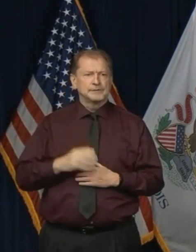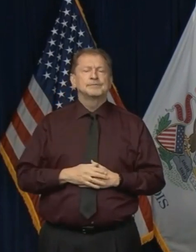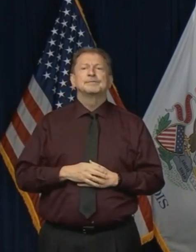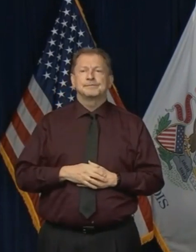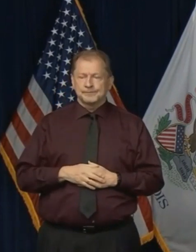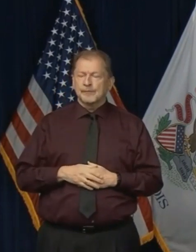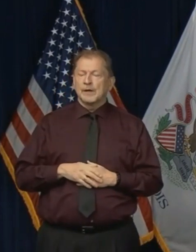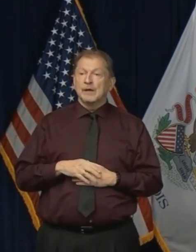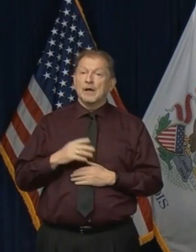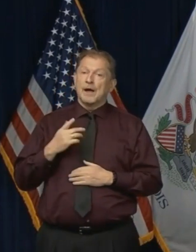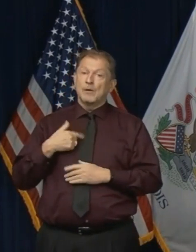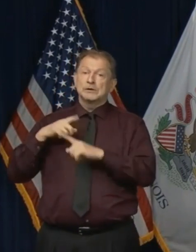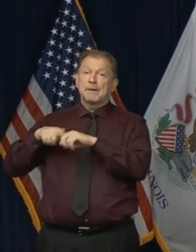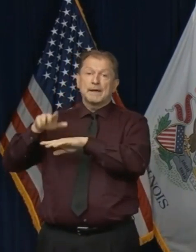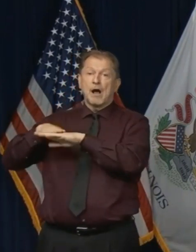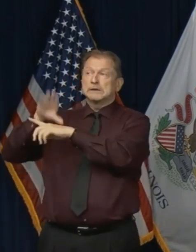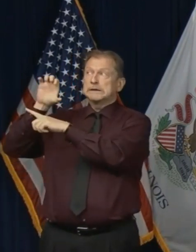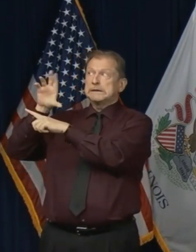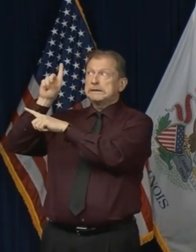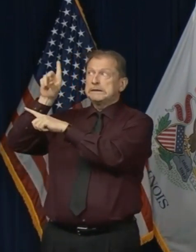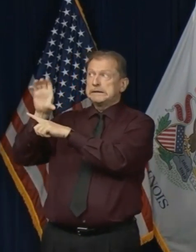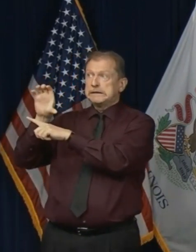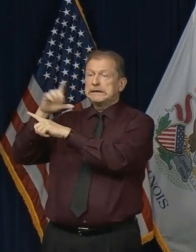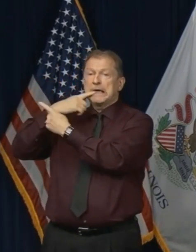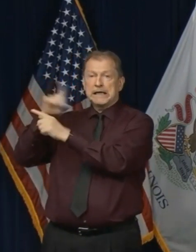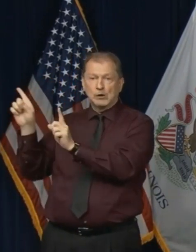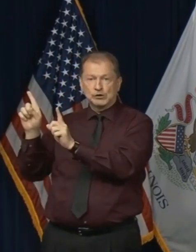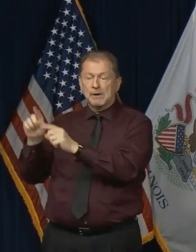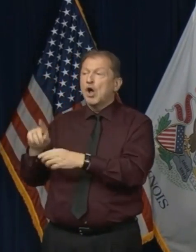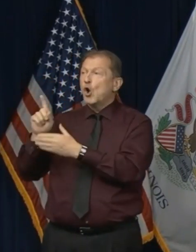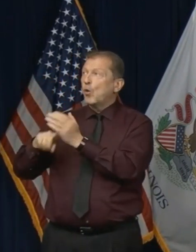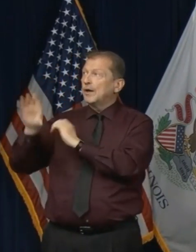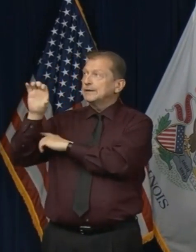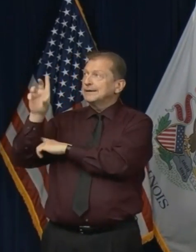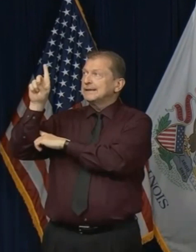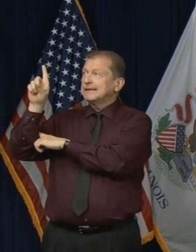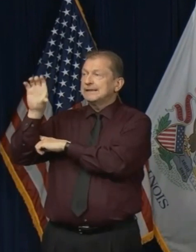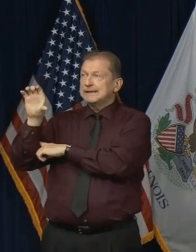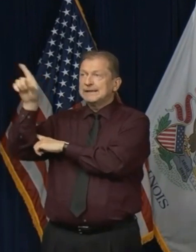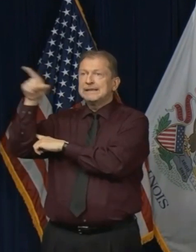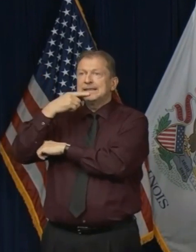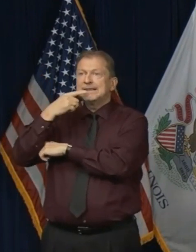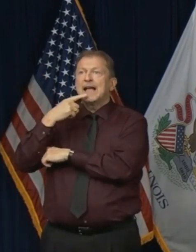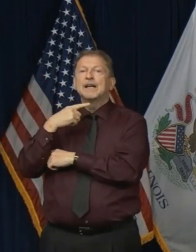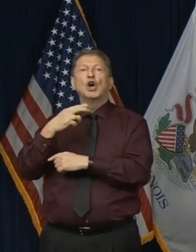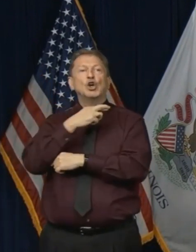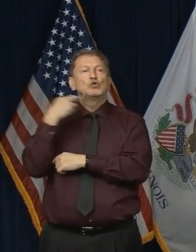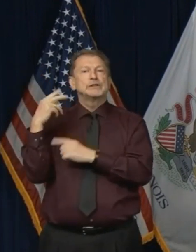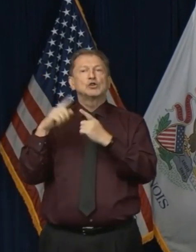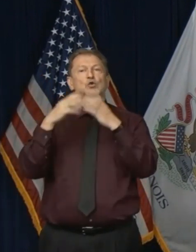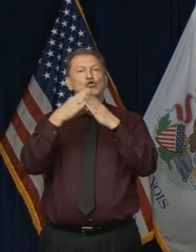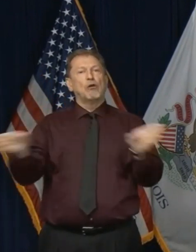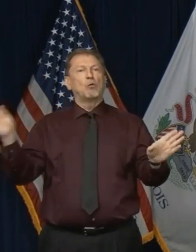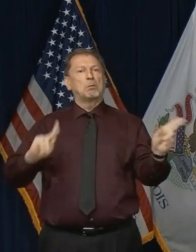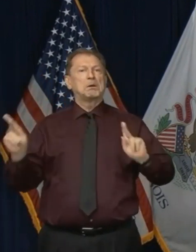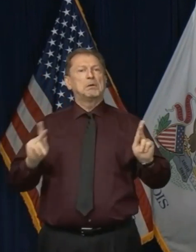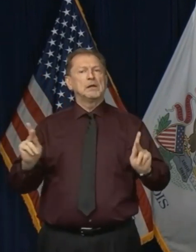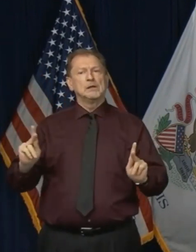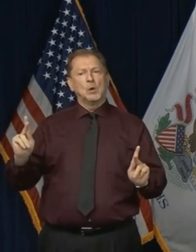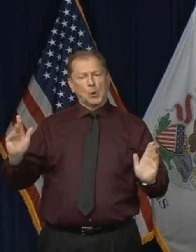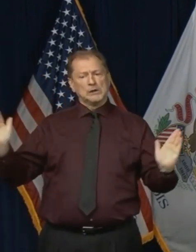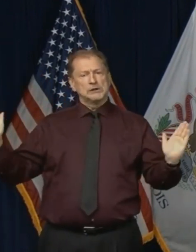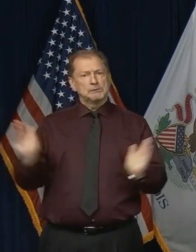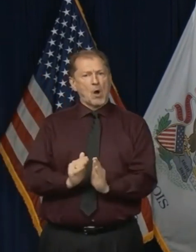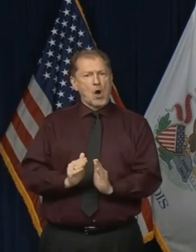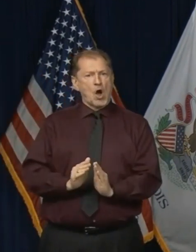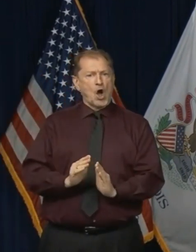listening to the CDC. And what I heard from the CDC was that the risk to the general public was low. And I think